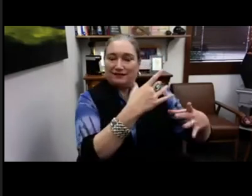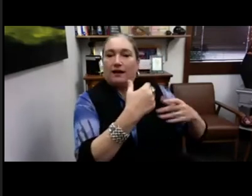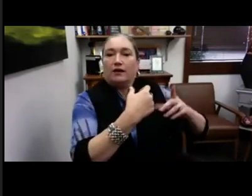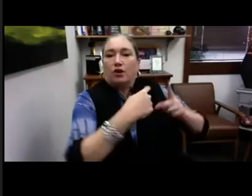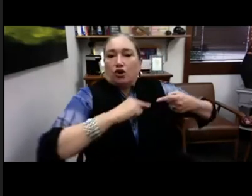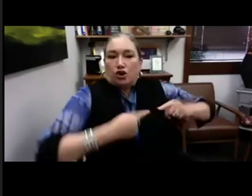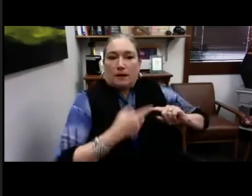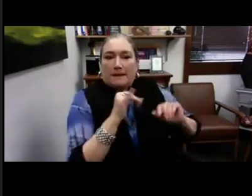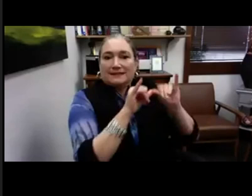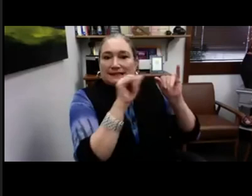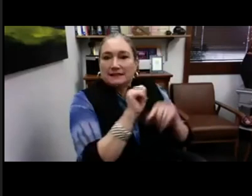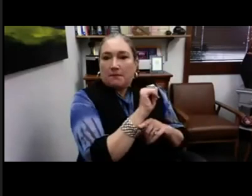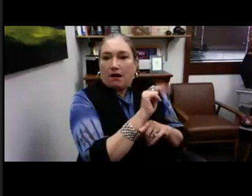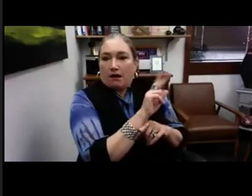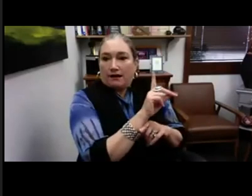knowledge.